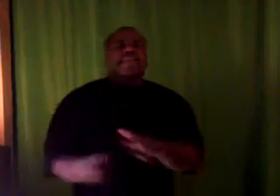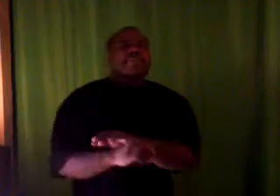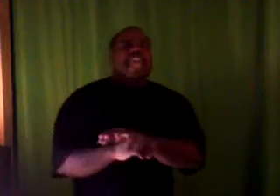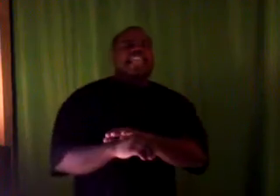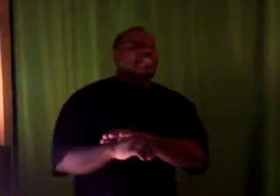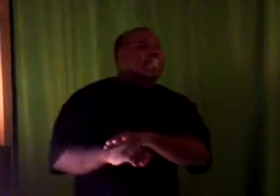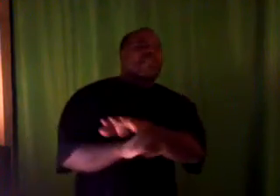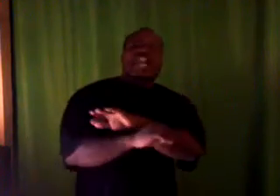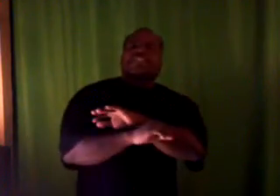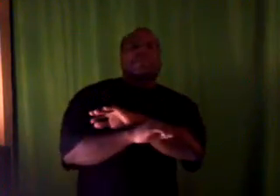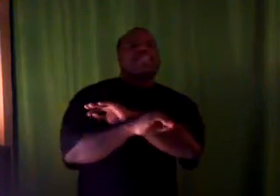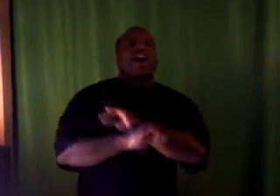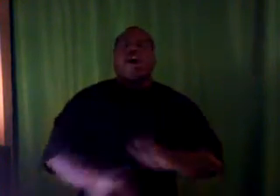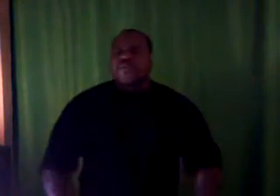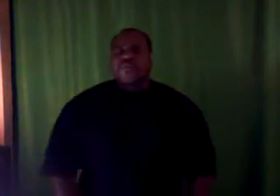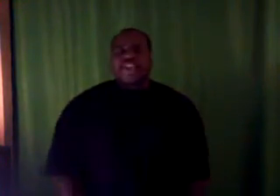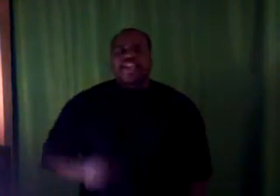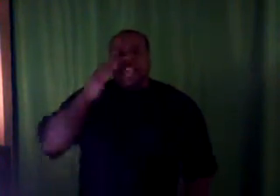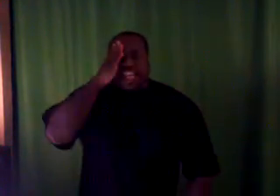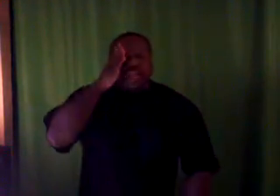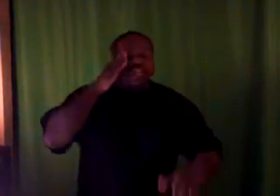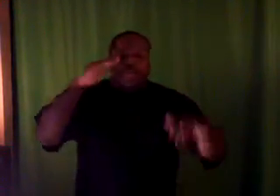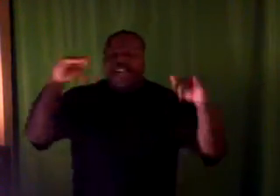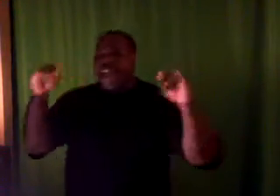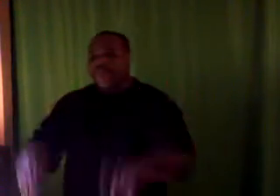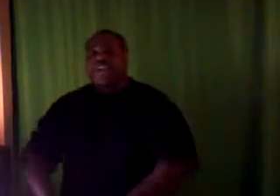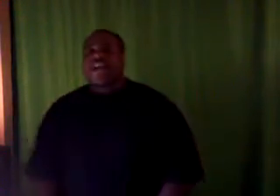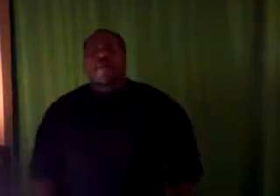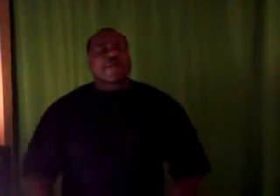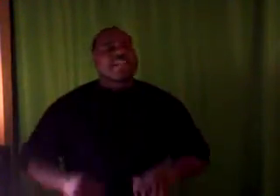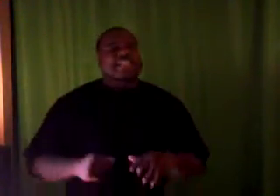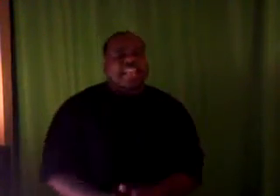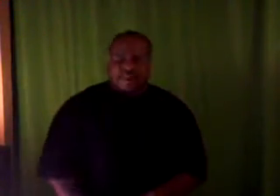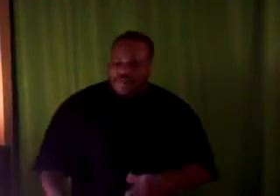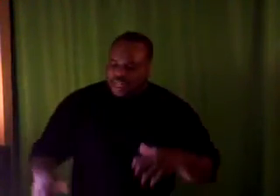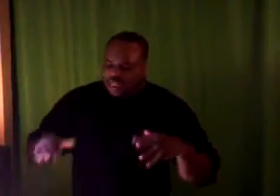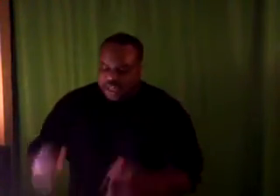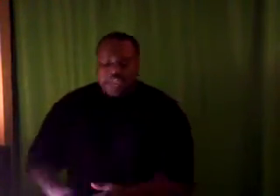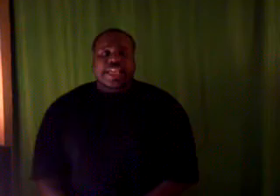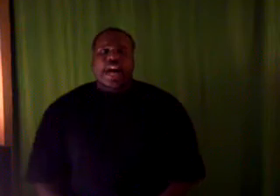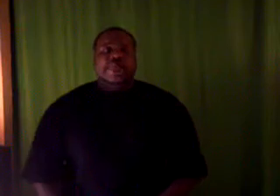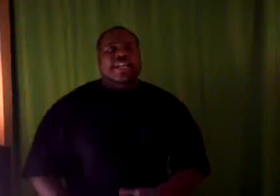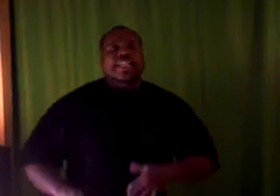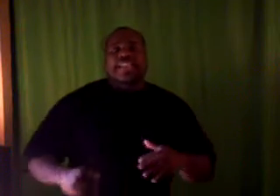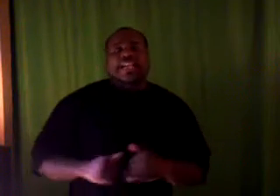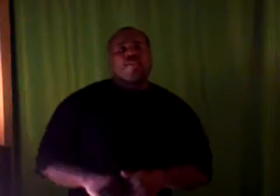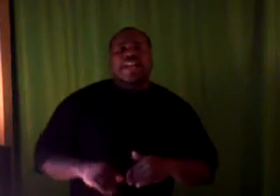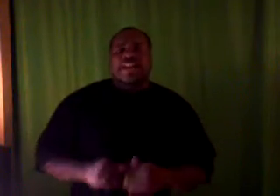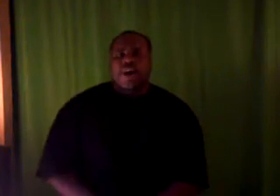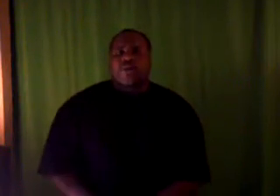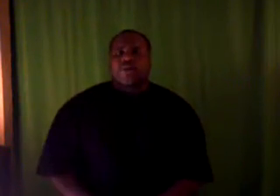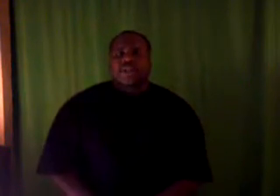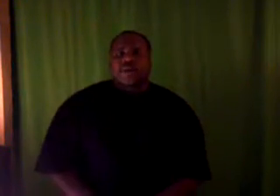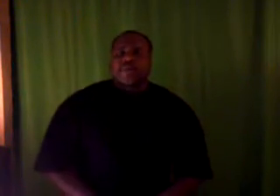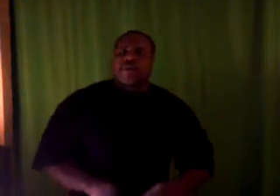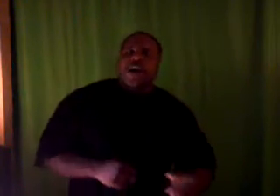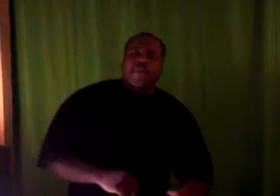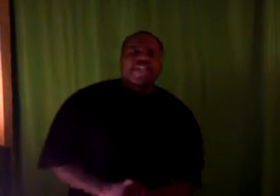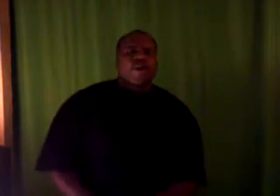Man, them days in your life should be over with, and you should be helping the young people and telling them, look here, young brother, this ain't the way to go. But what we do,